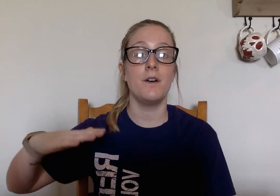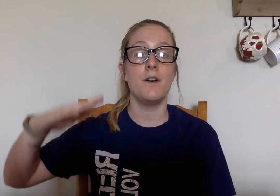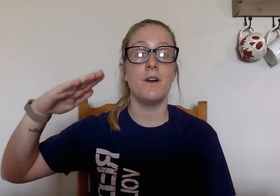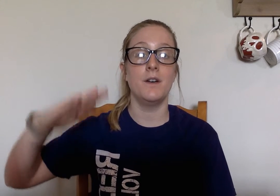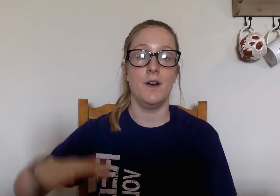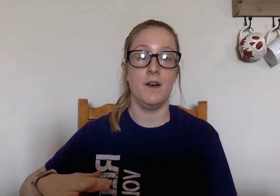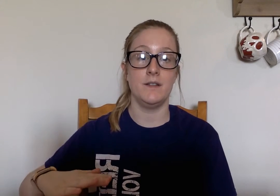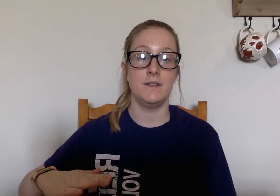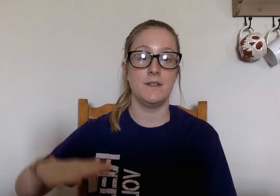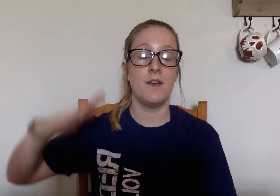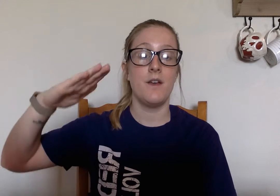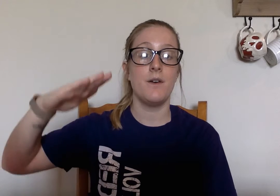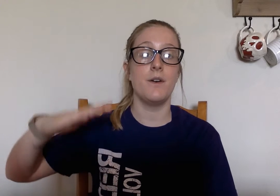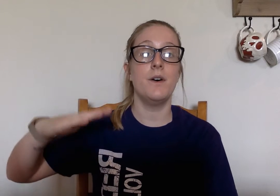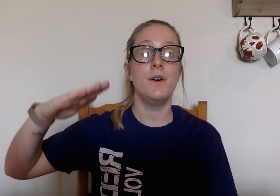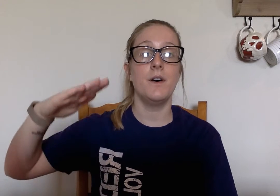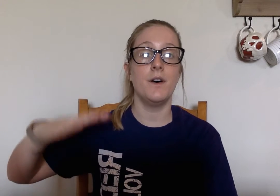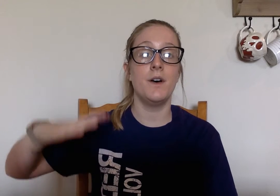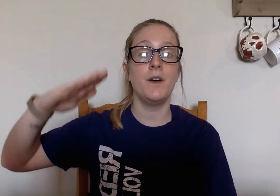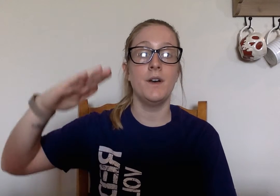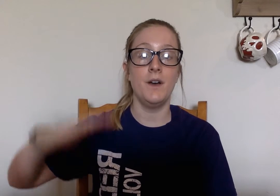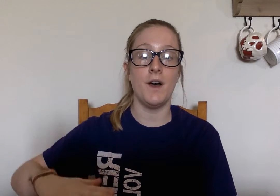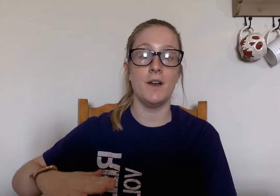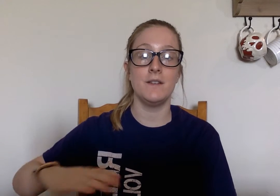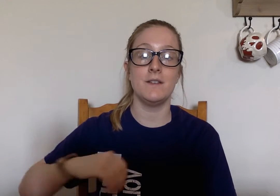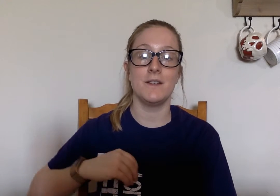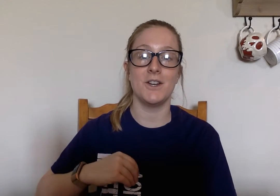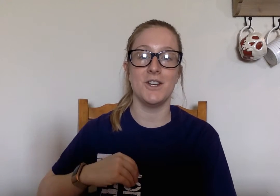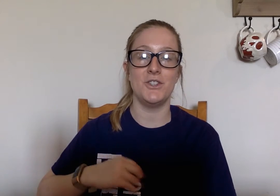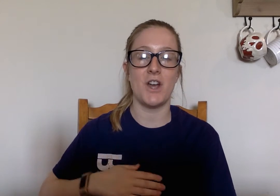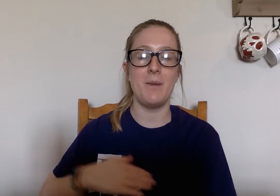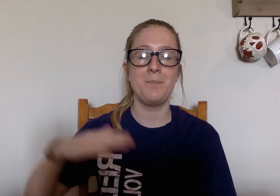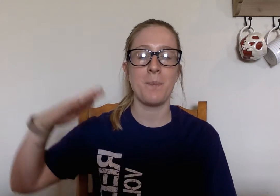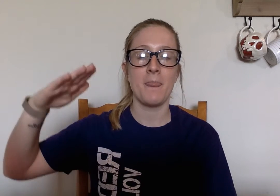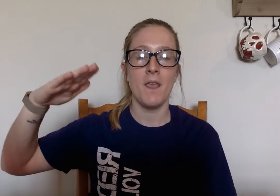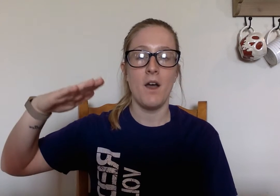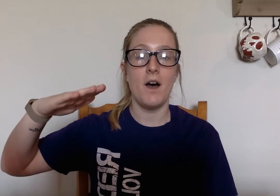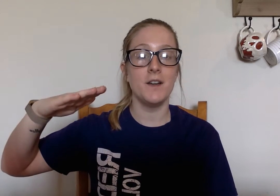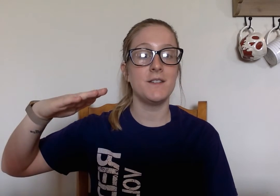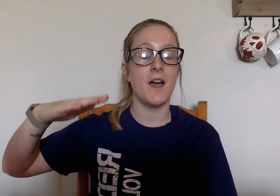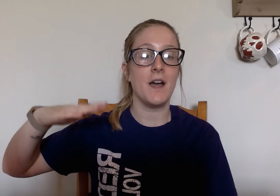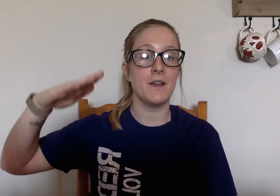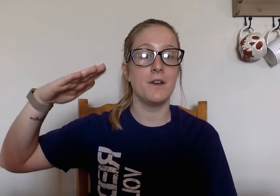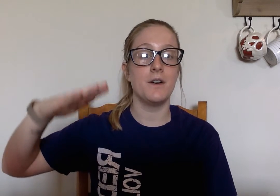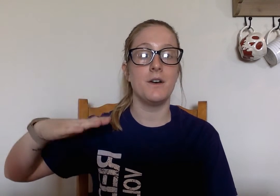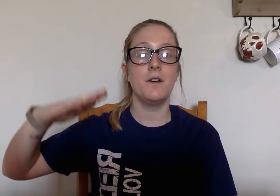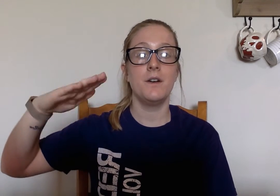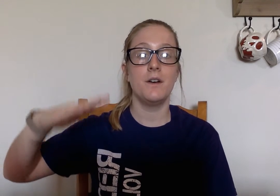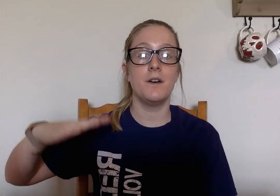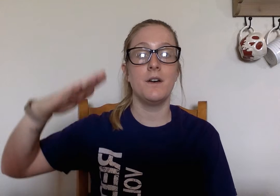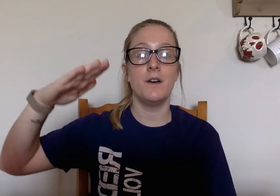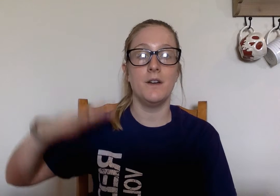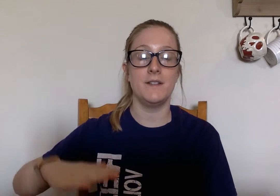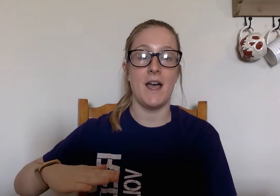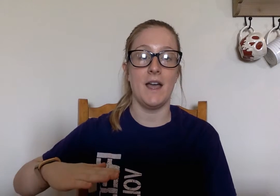uh, us. U, uh, us. Good job. Untie. U, uh, untie.